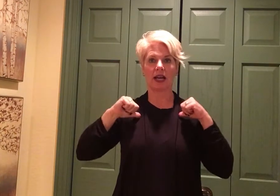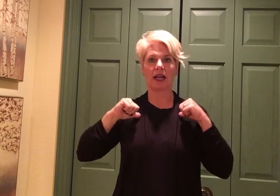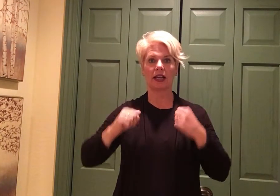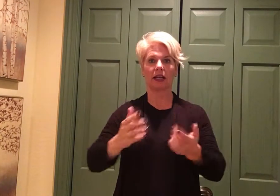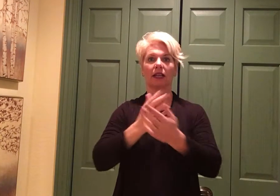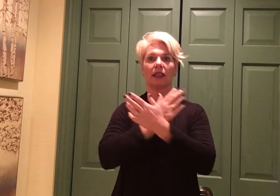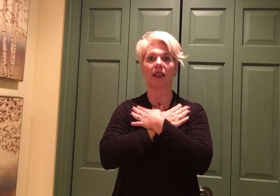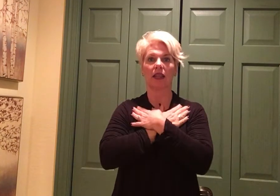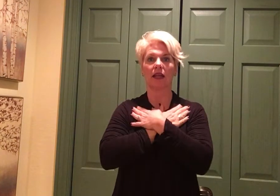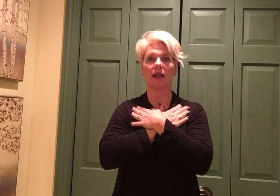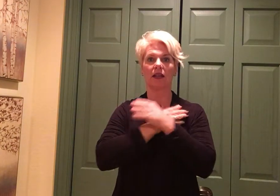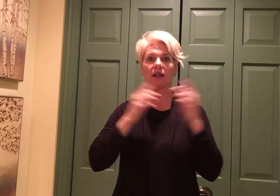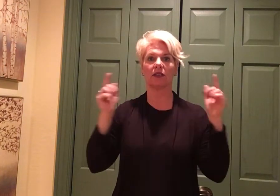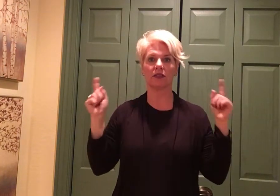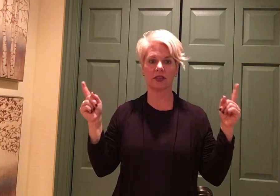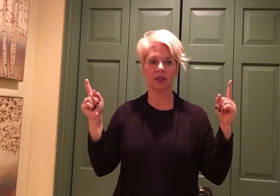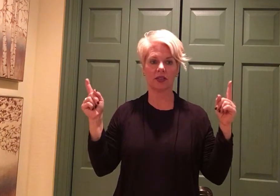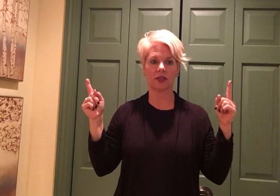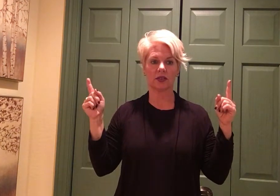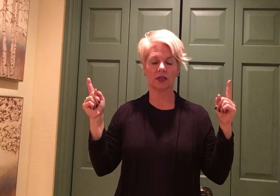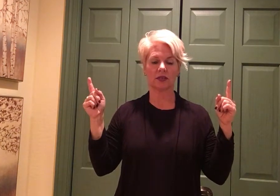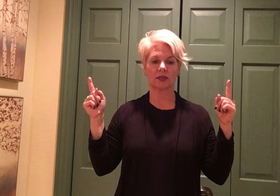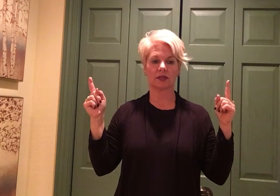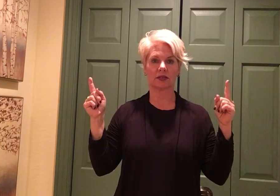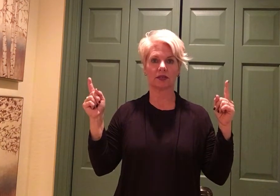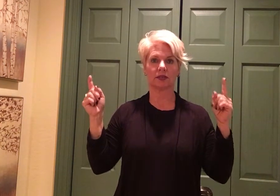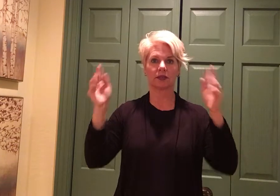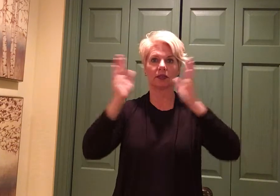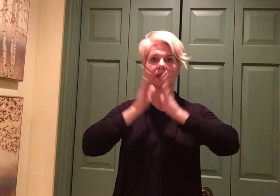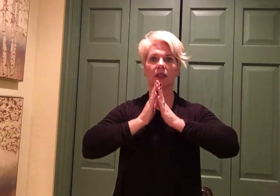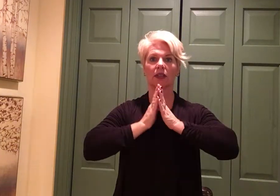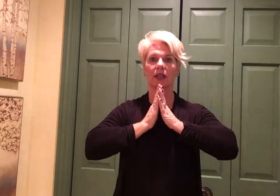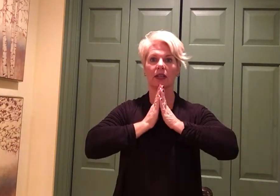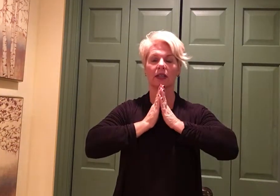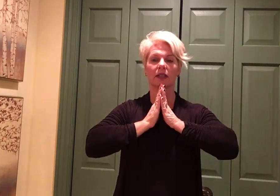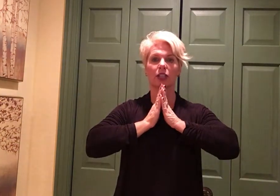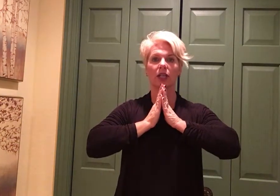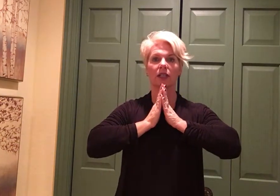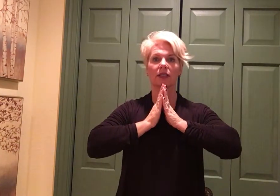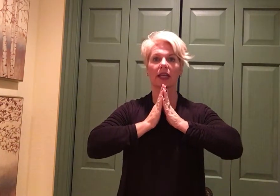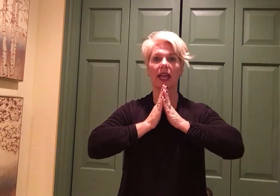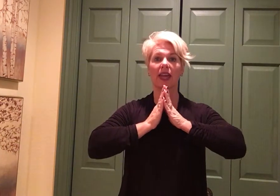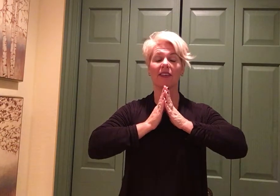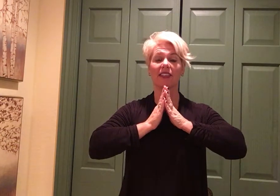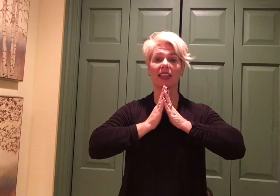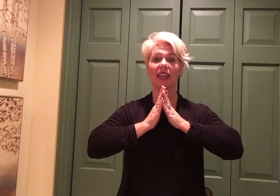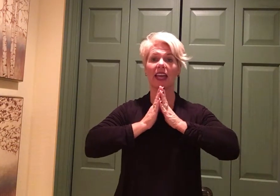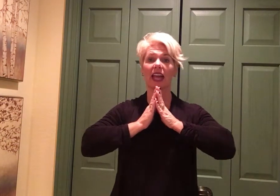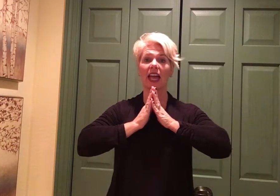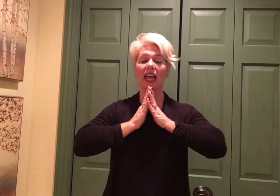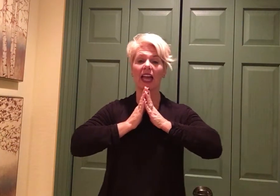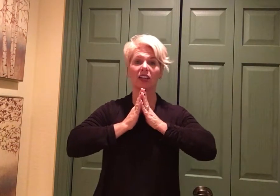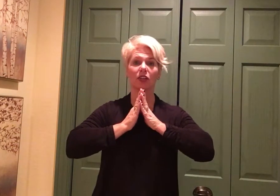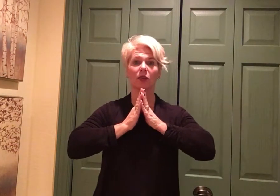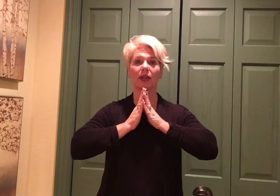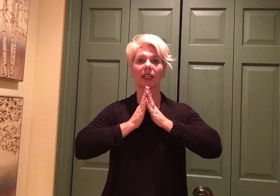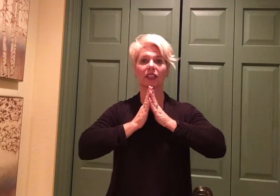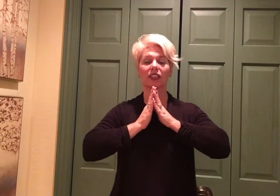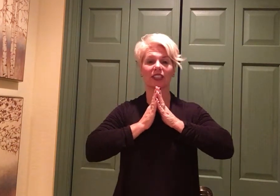I love you. Angels gave the adoration,